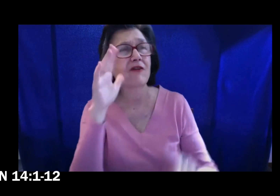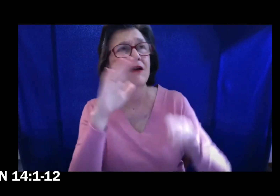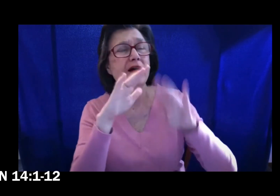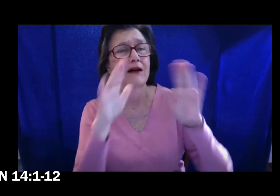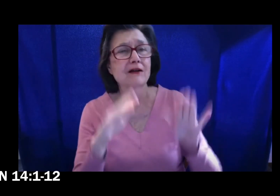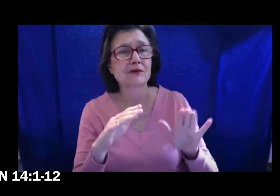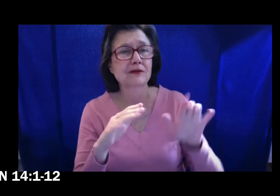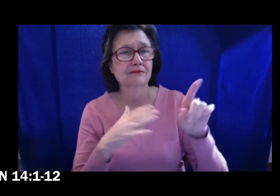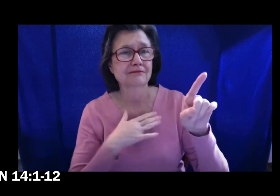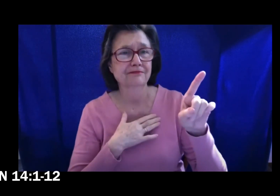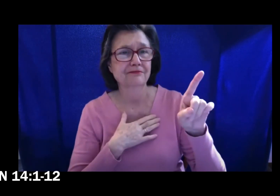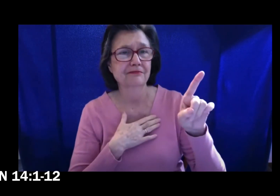dwelling places.